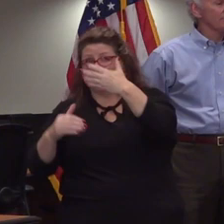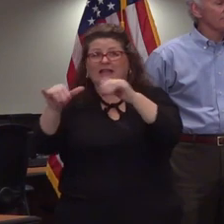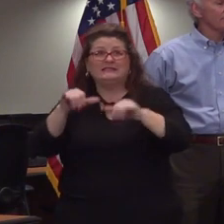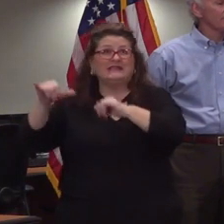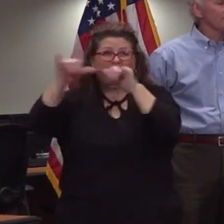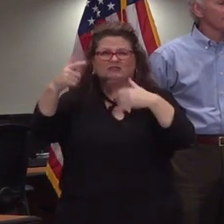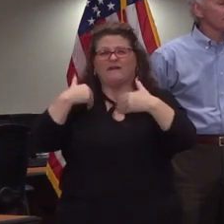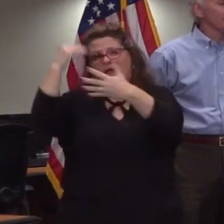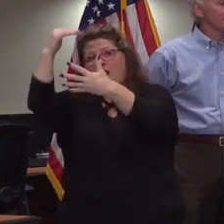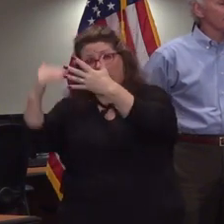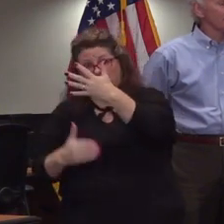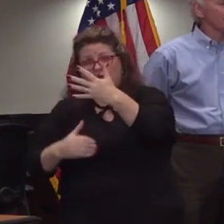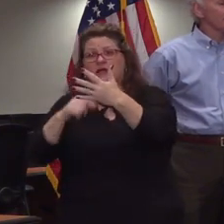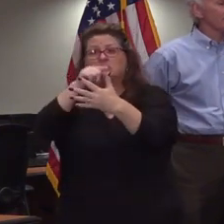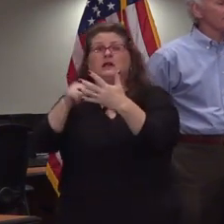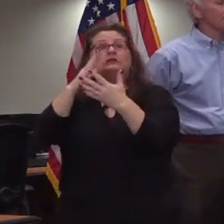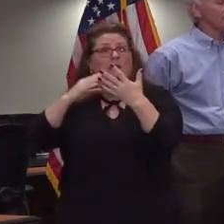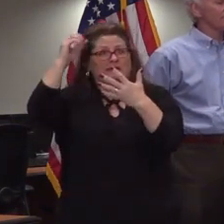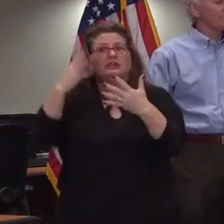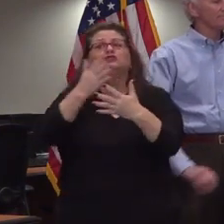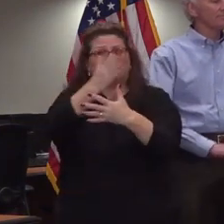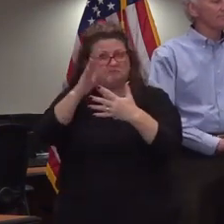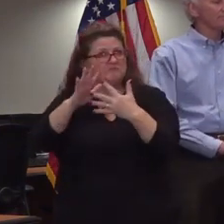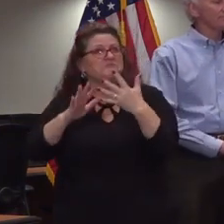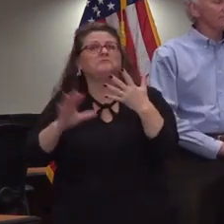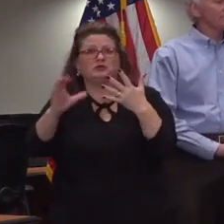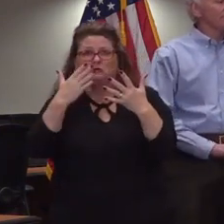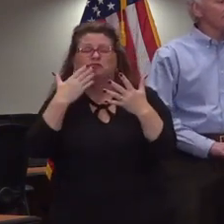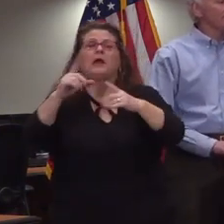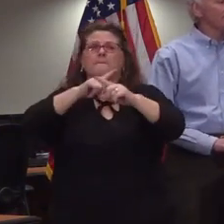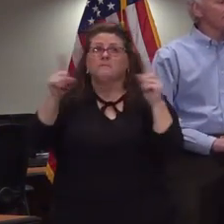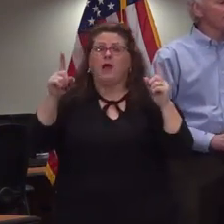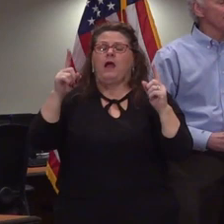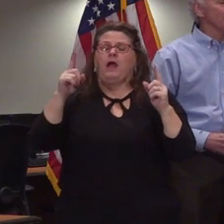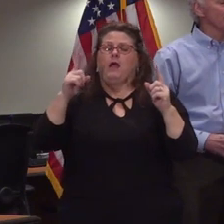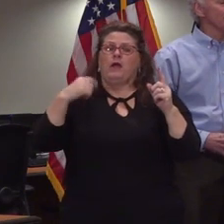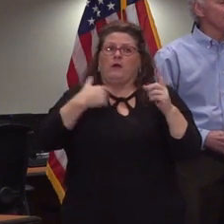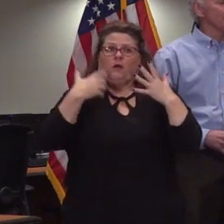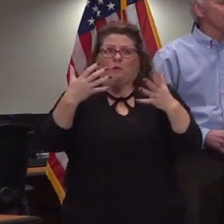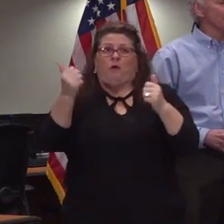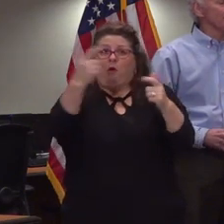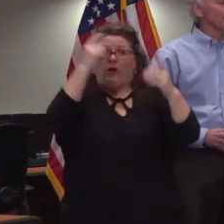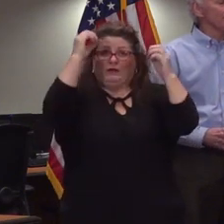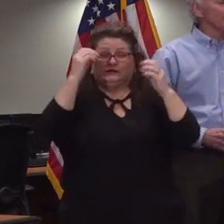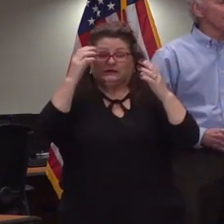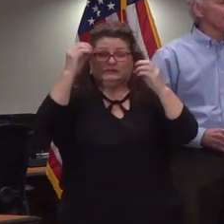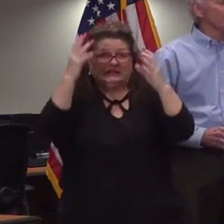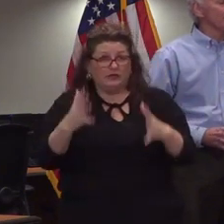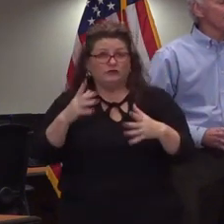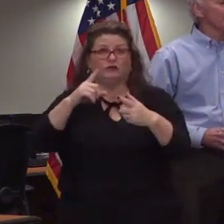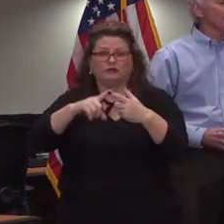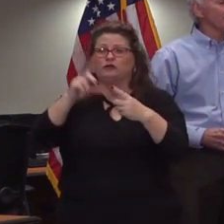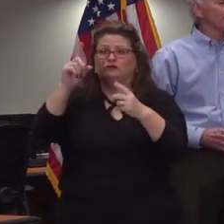everyone but certainly folks are focused on those foundational standards that children would need to accomplish in order to be able to go to the next